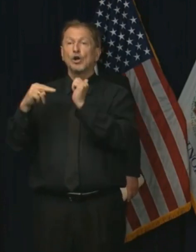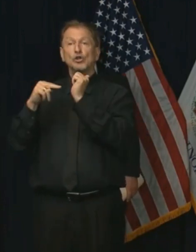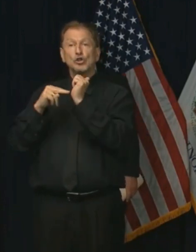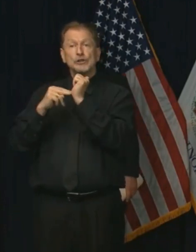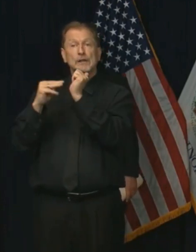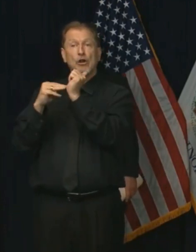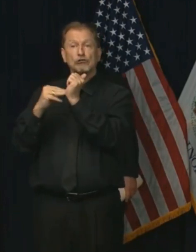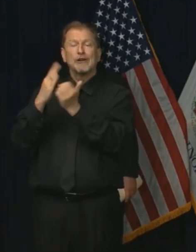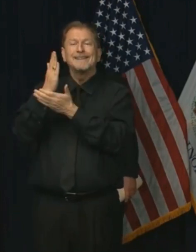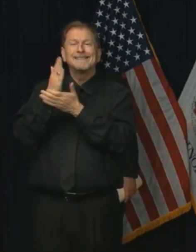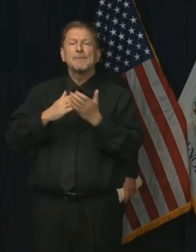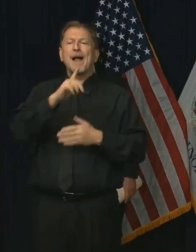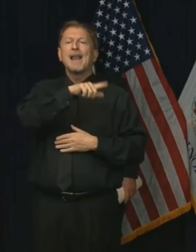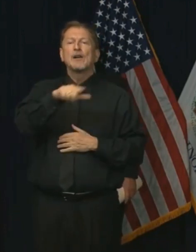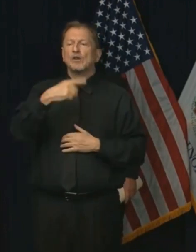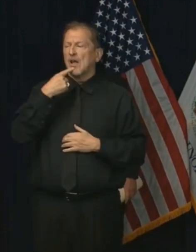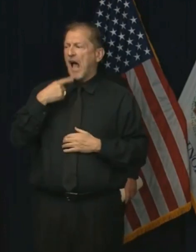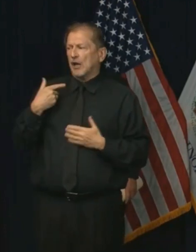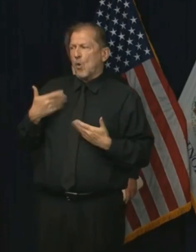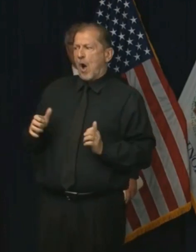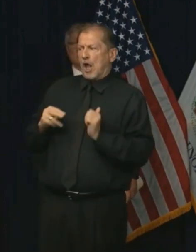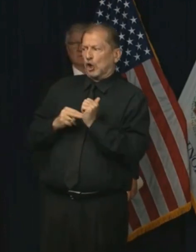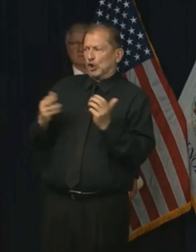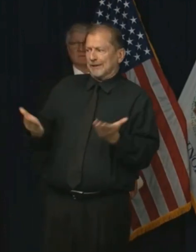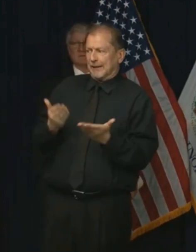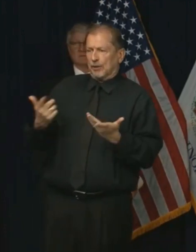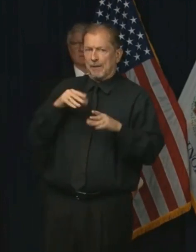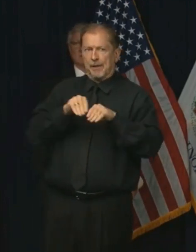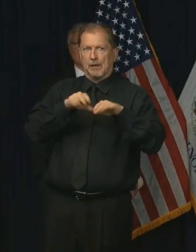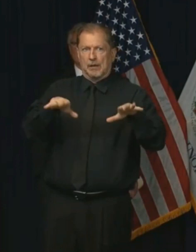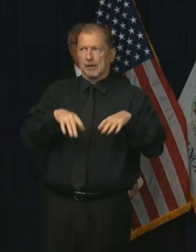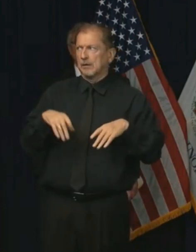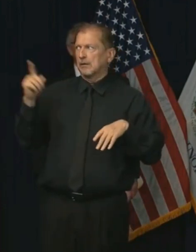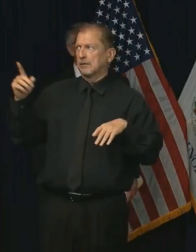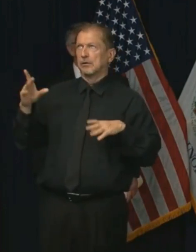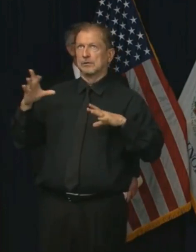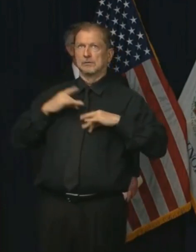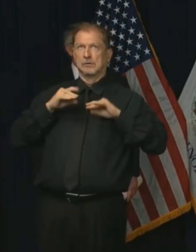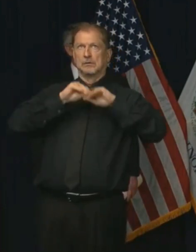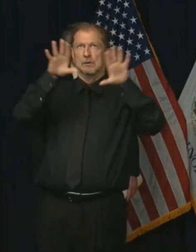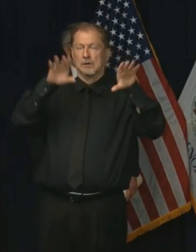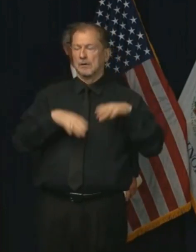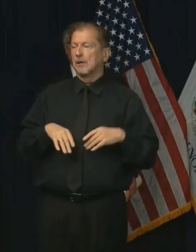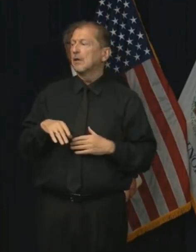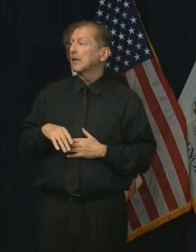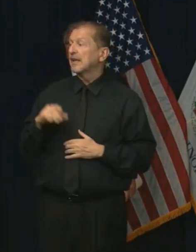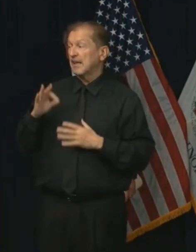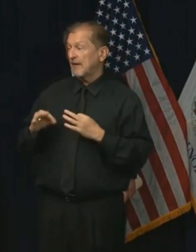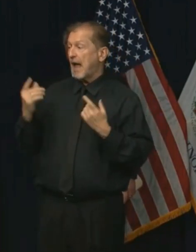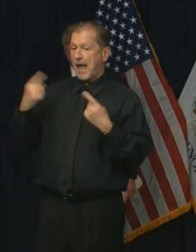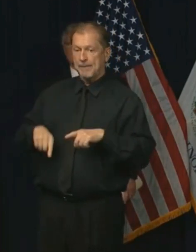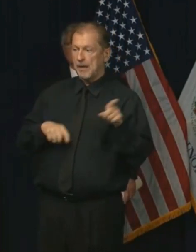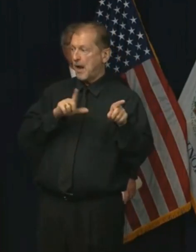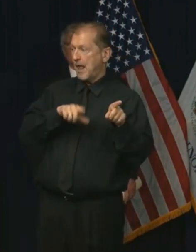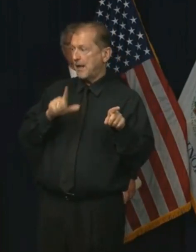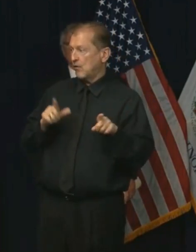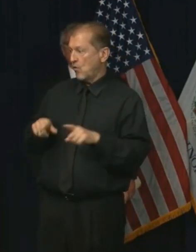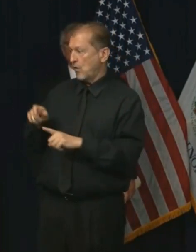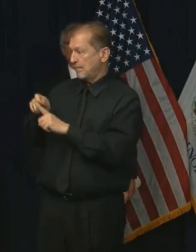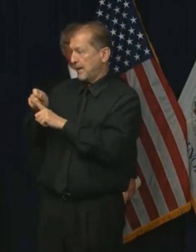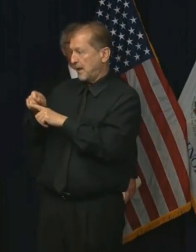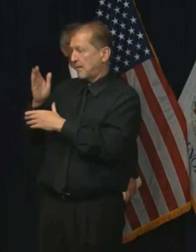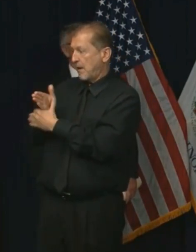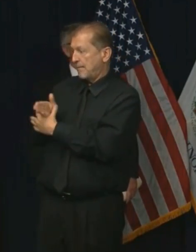interfering with their right to rent in a building needs to come forward because we will go after those